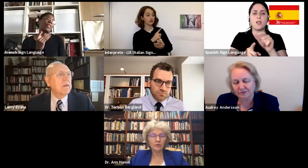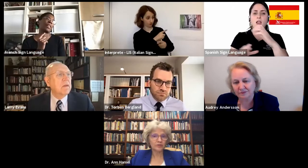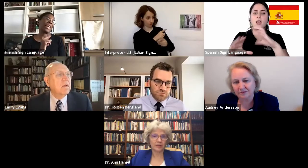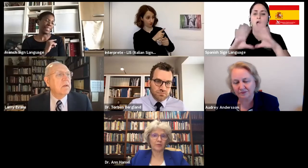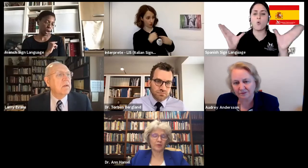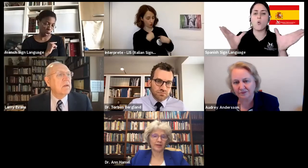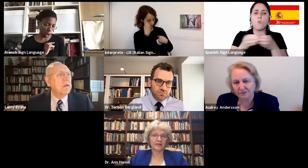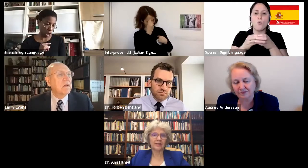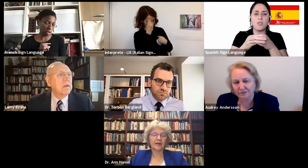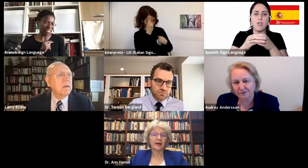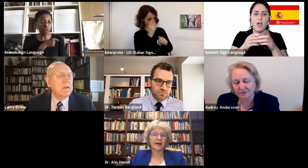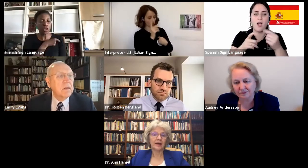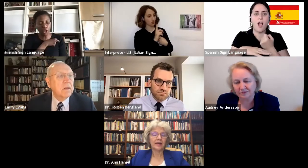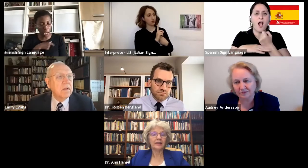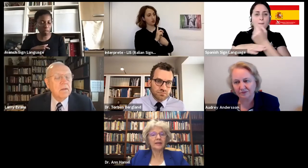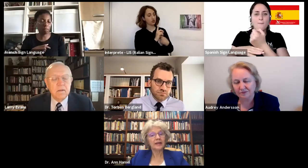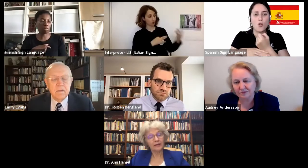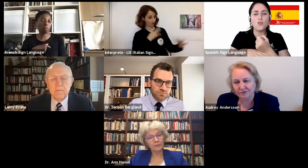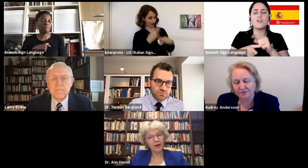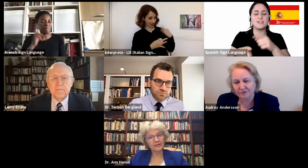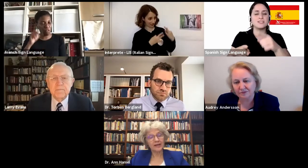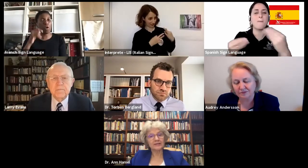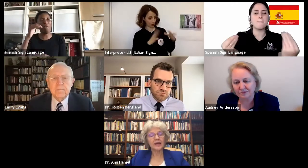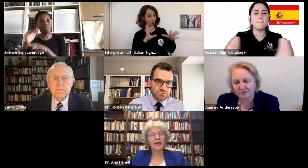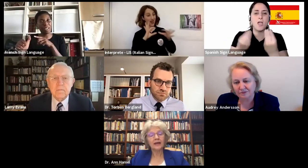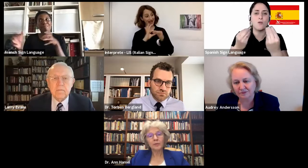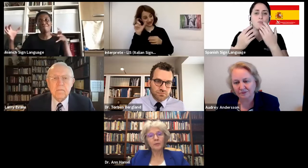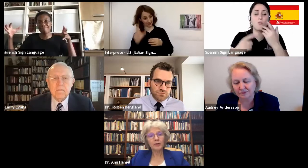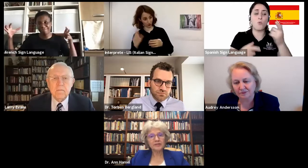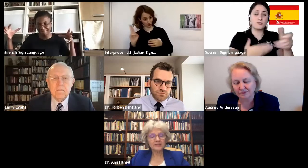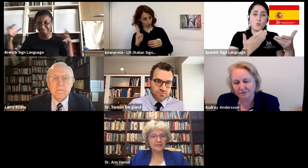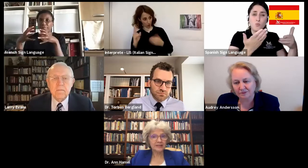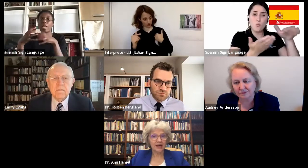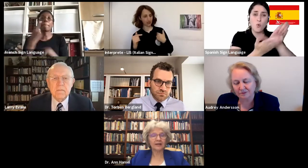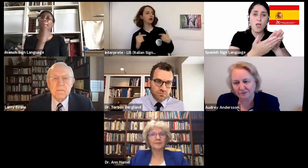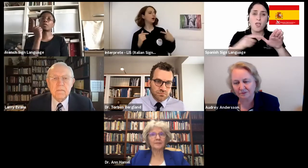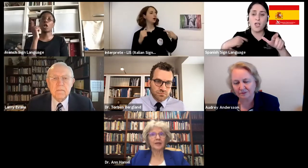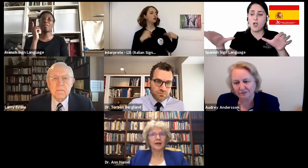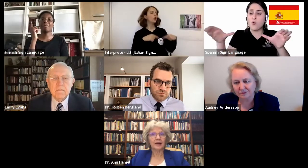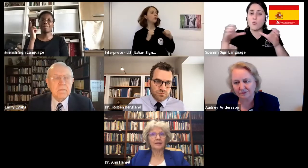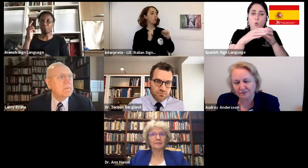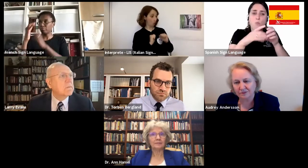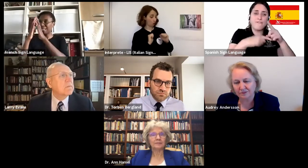hugely important in the healing process. And if a person's stuck,